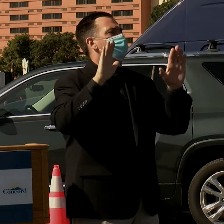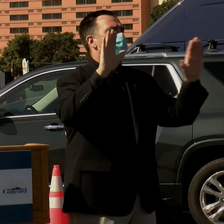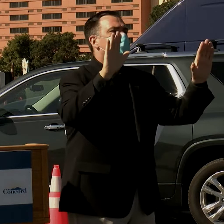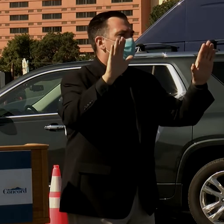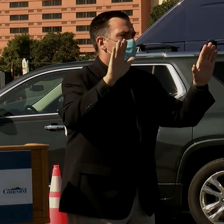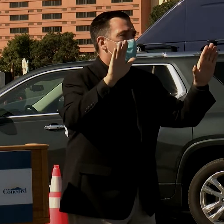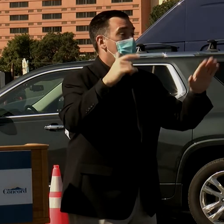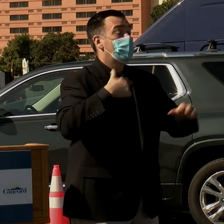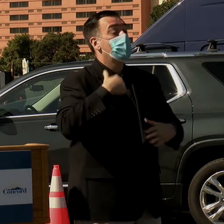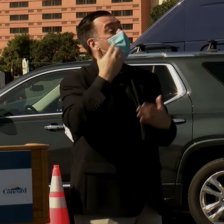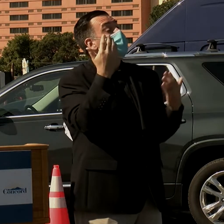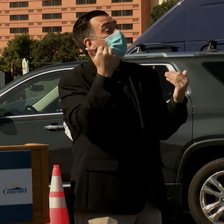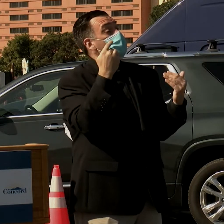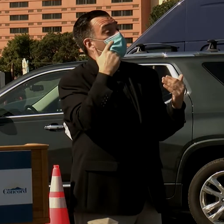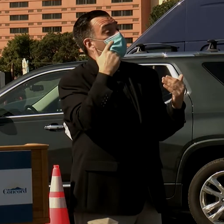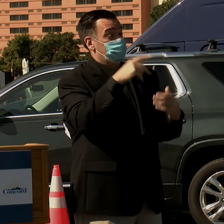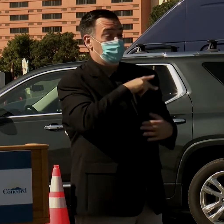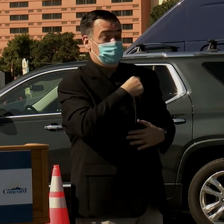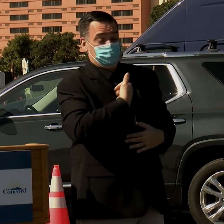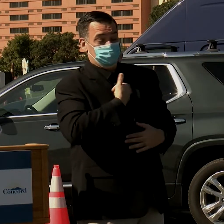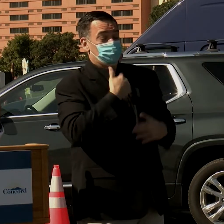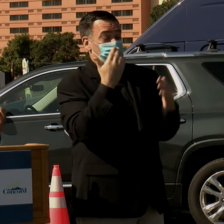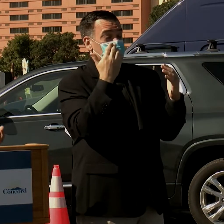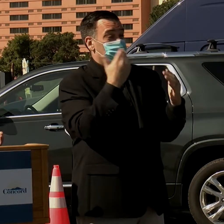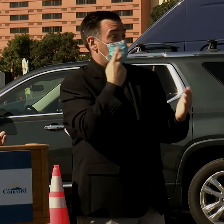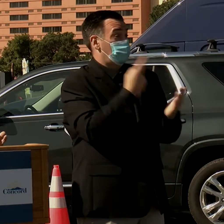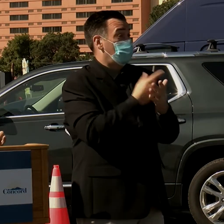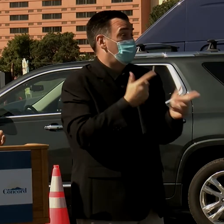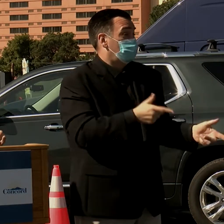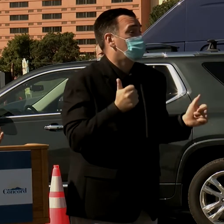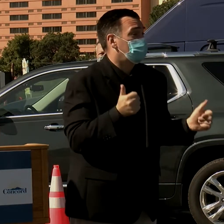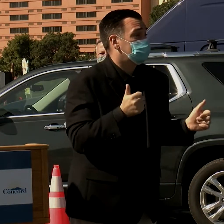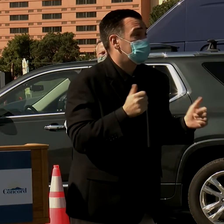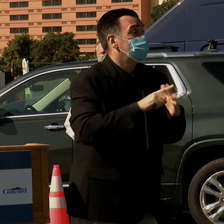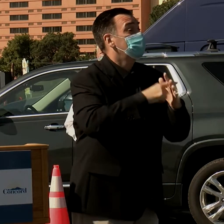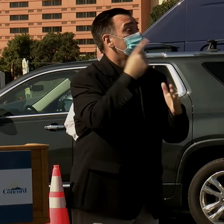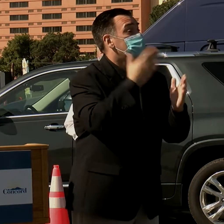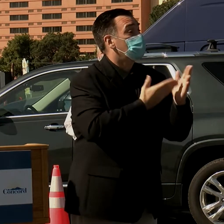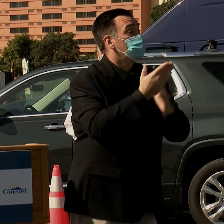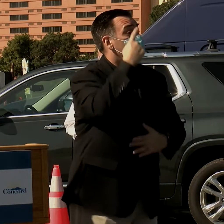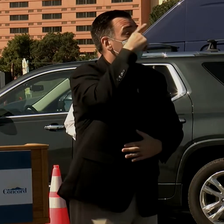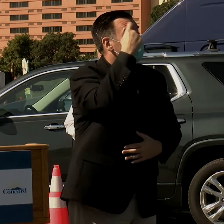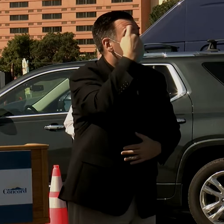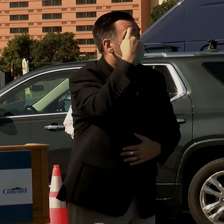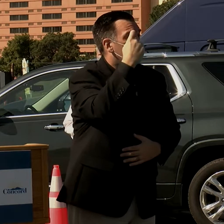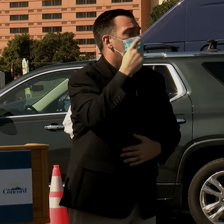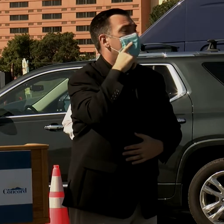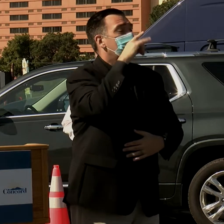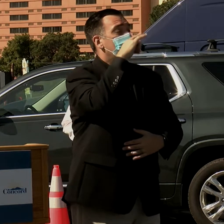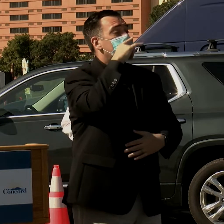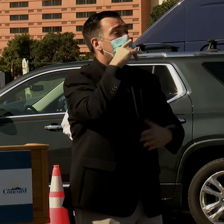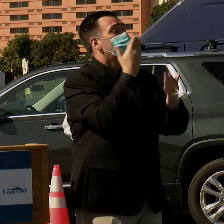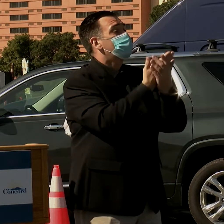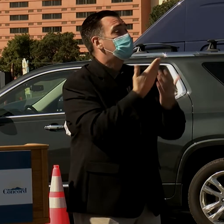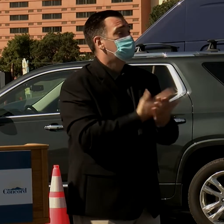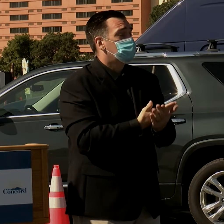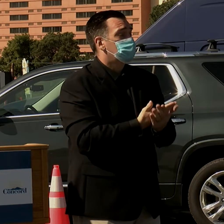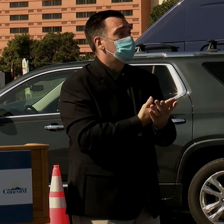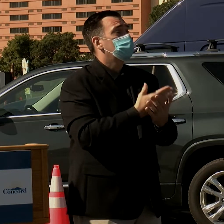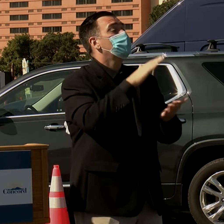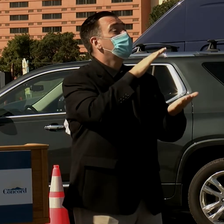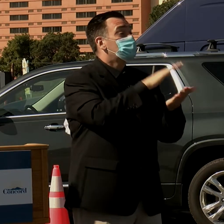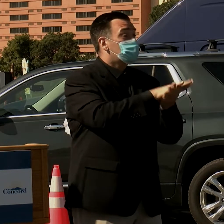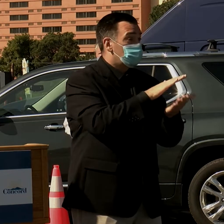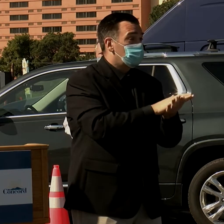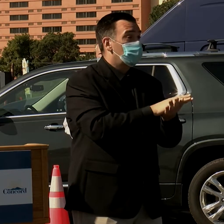I'm hoping personally that it gets approved relatively quickly. We can start over the summer and get kids vaccinated so that schools in September, August